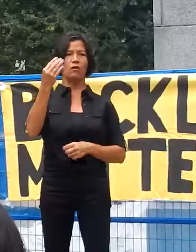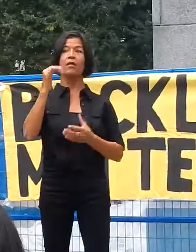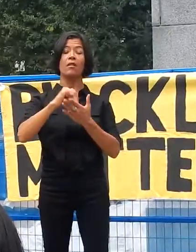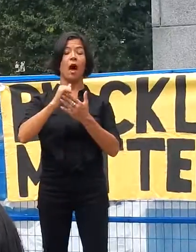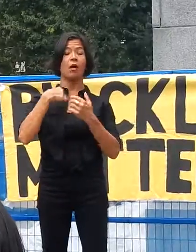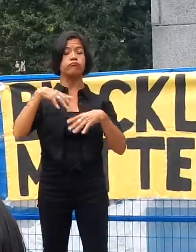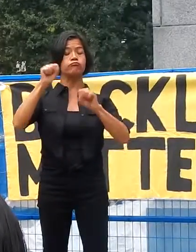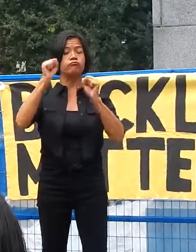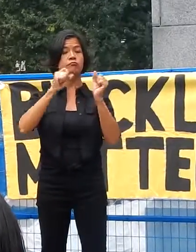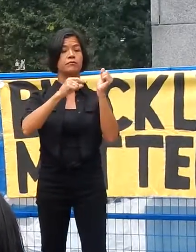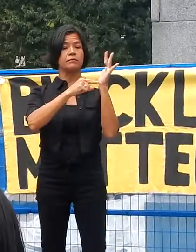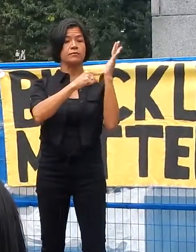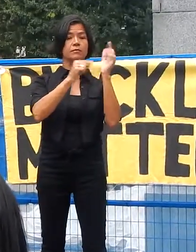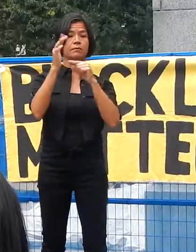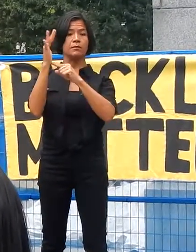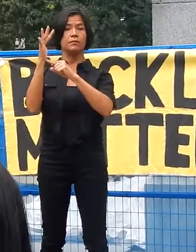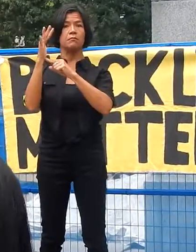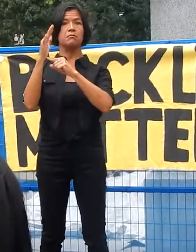attended.